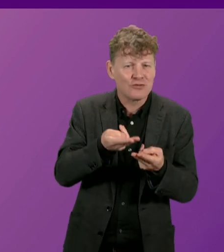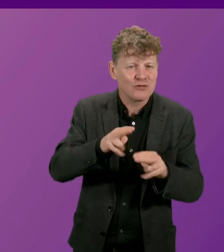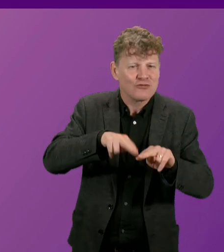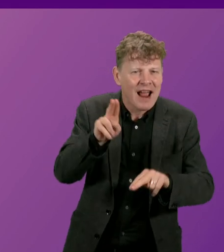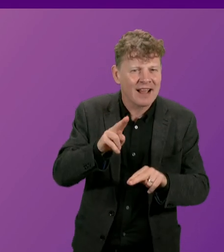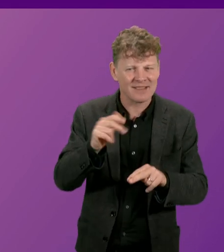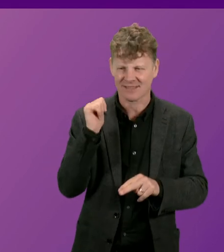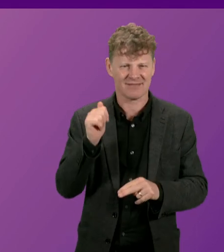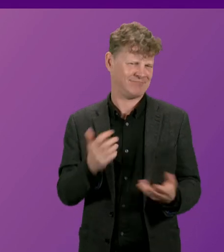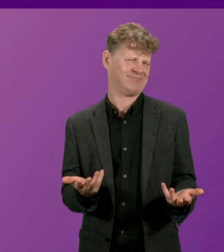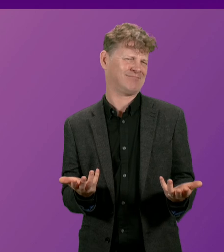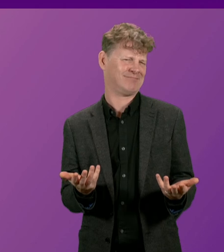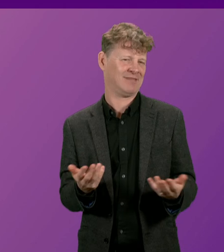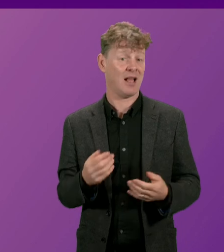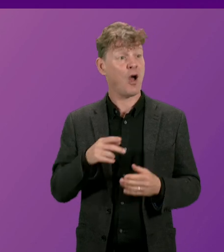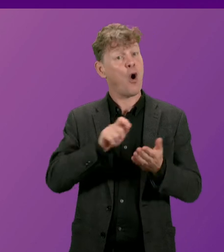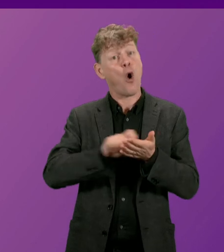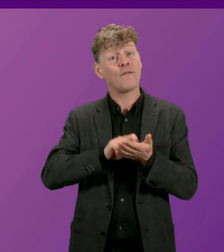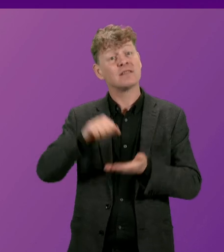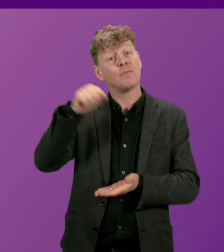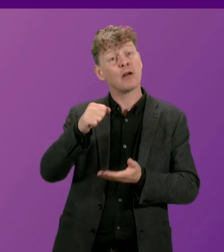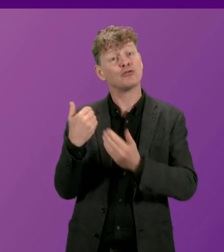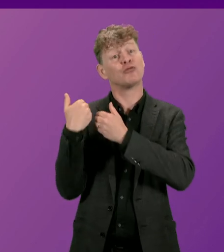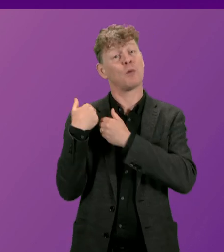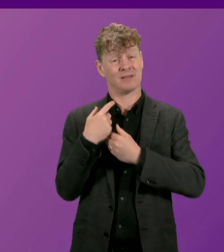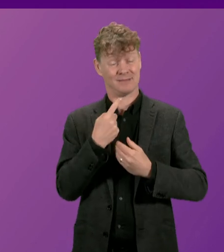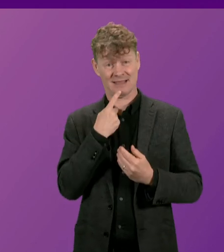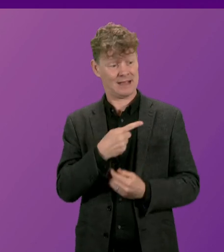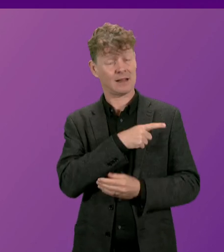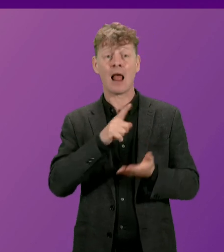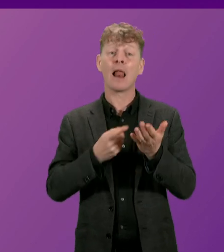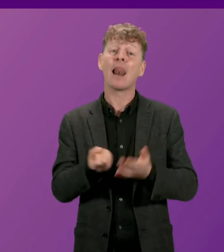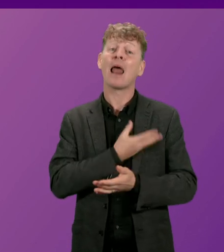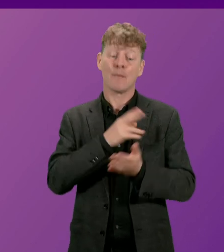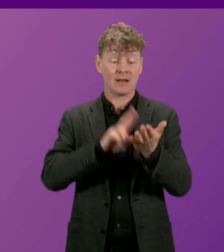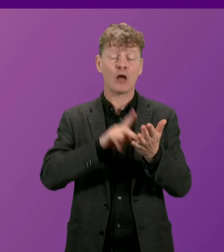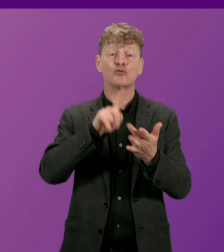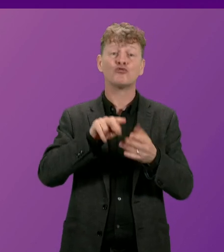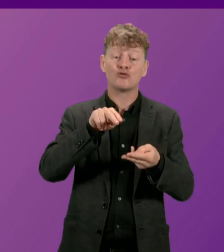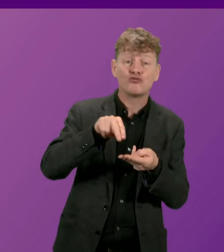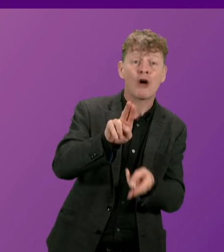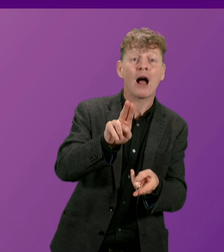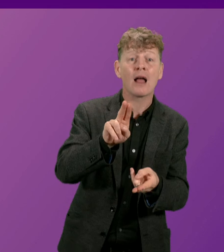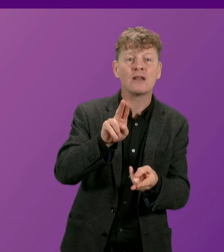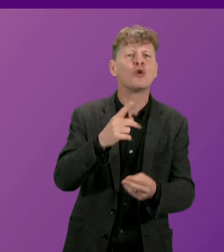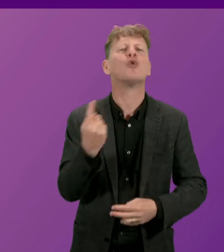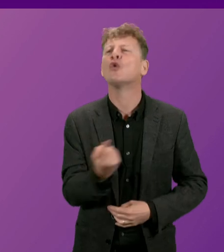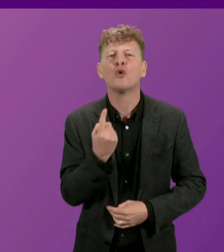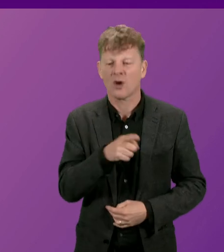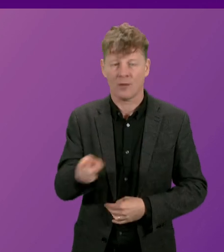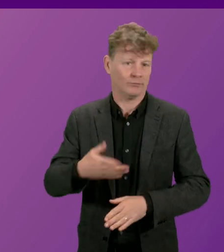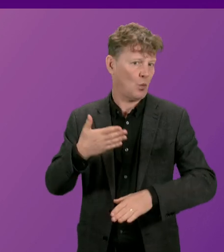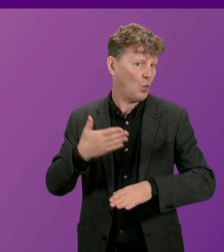The Office of Budget Responsibility says the vast majority of Labour's national insurance rise will be passed on to workers.